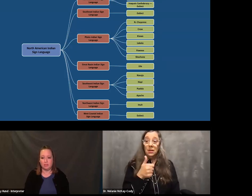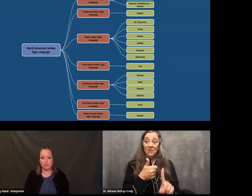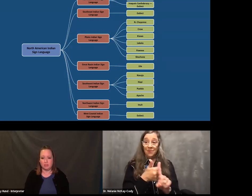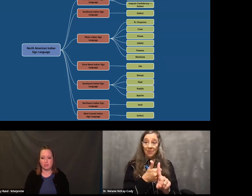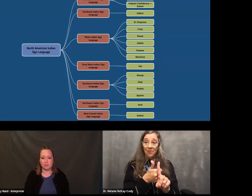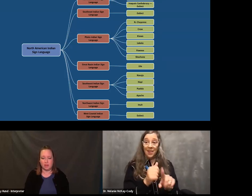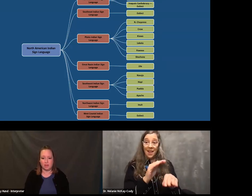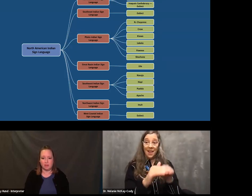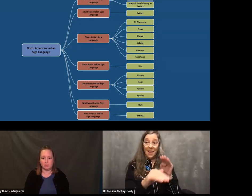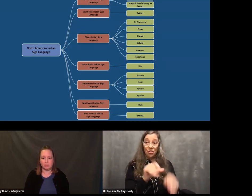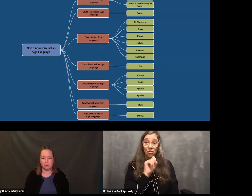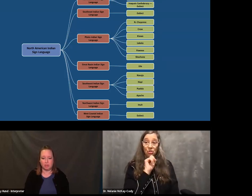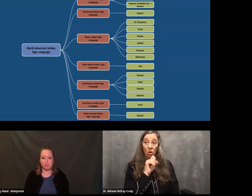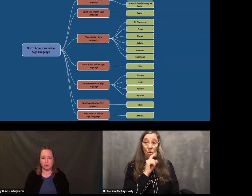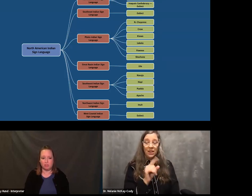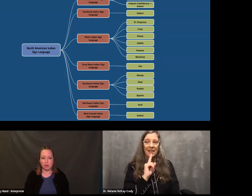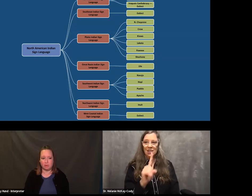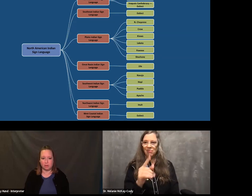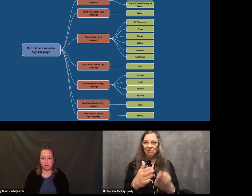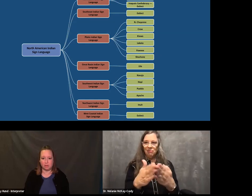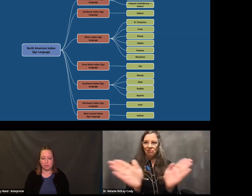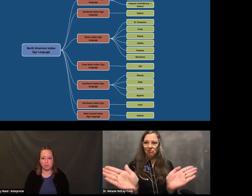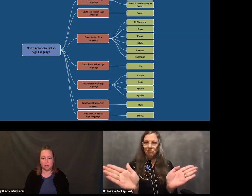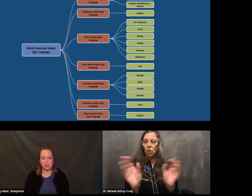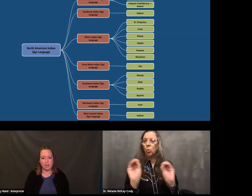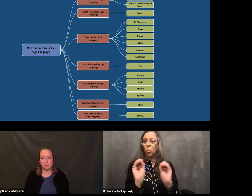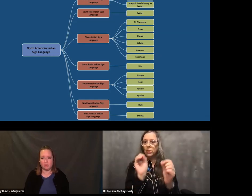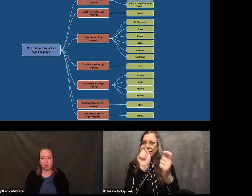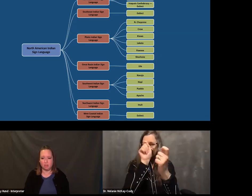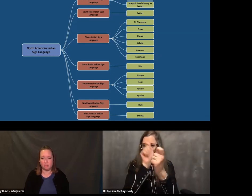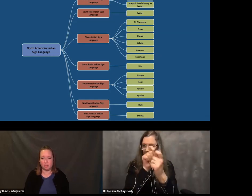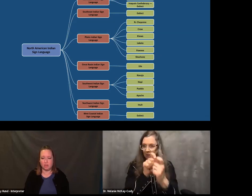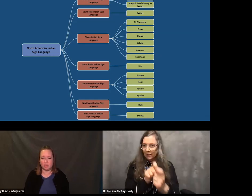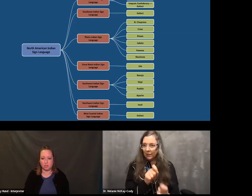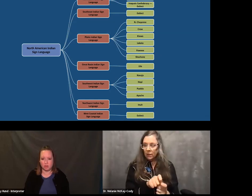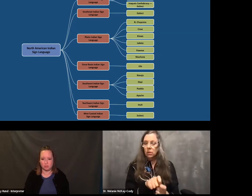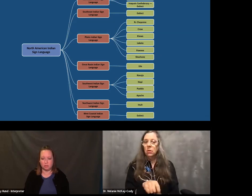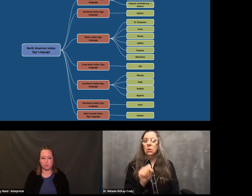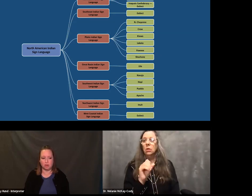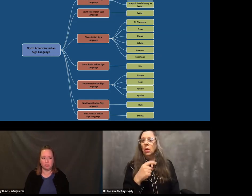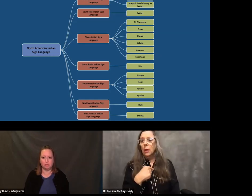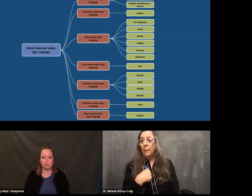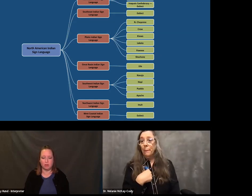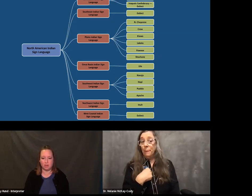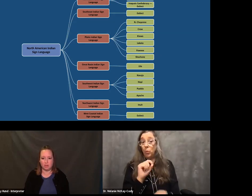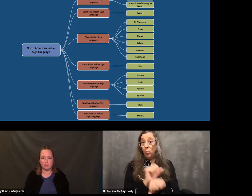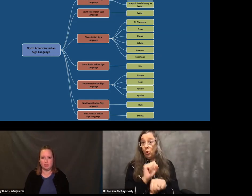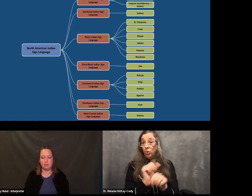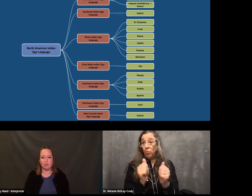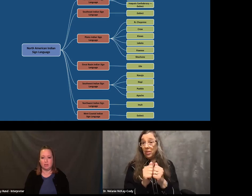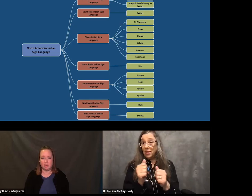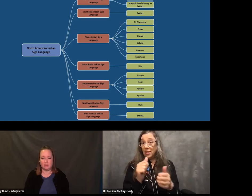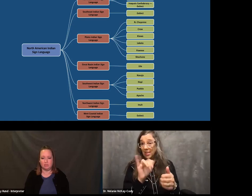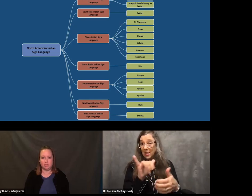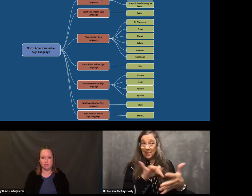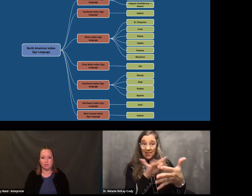This is a summary picture of my work. Hand talk is a general term for any